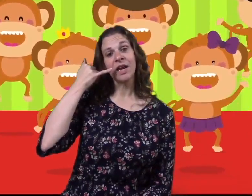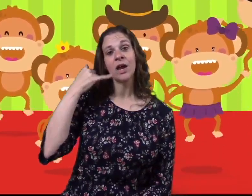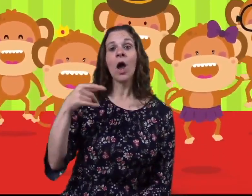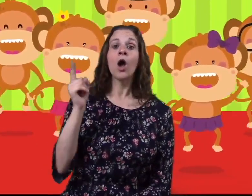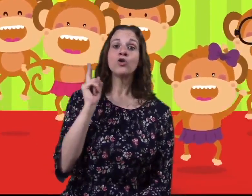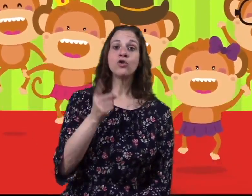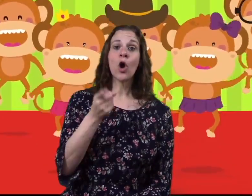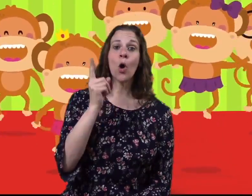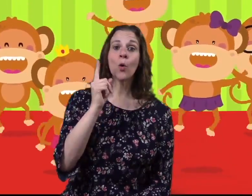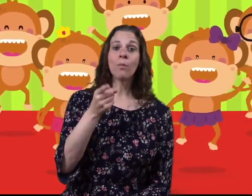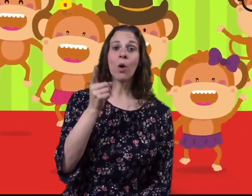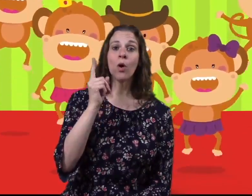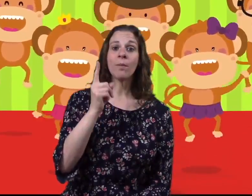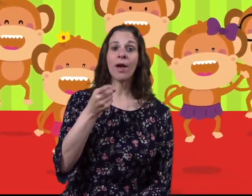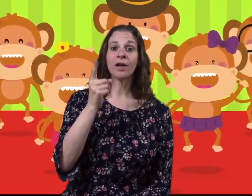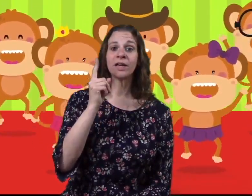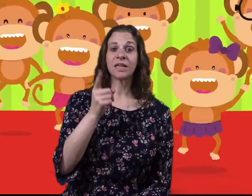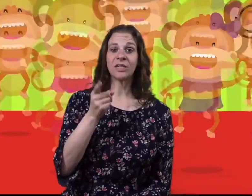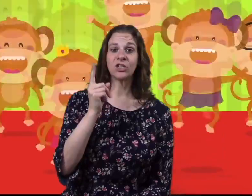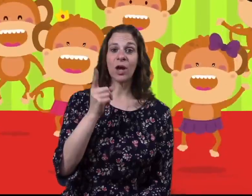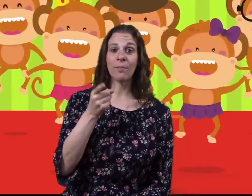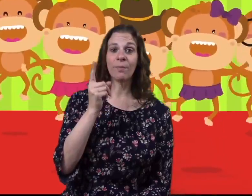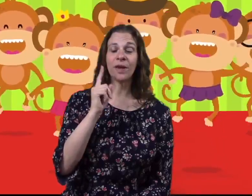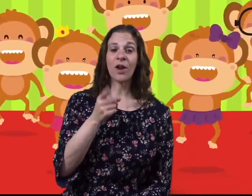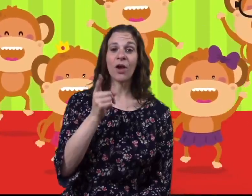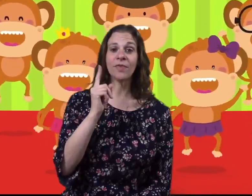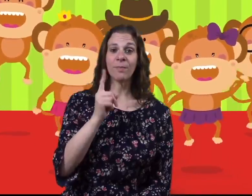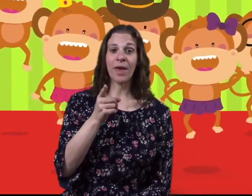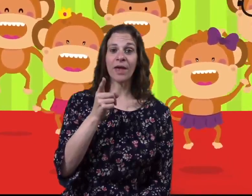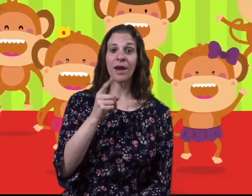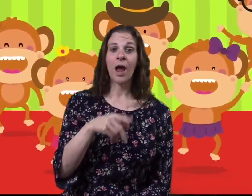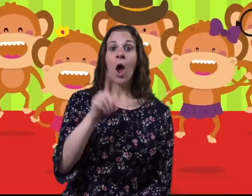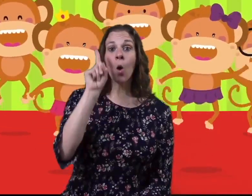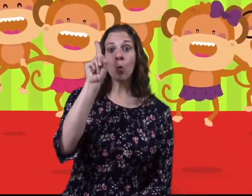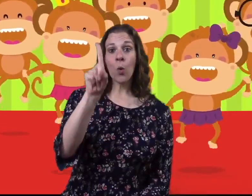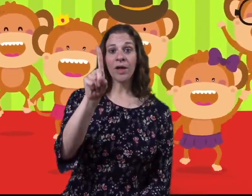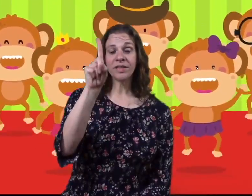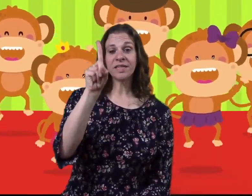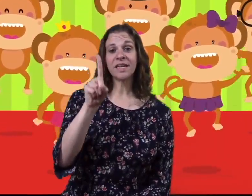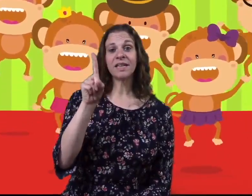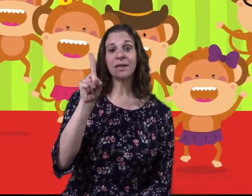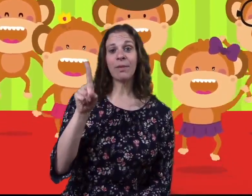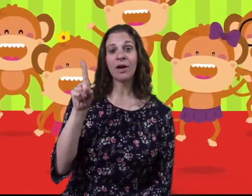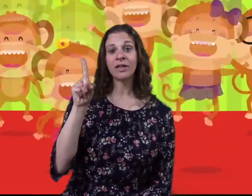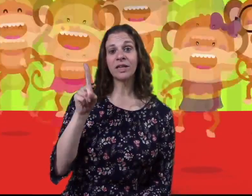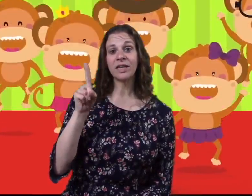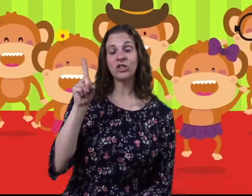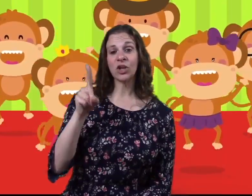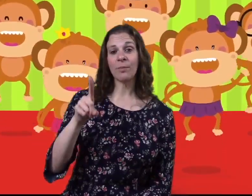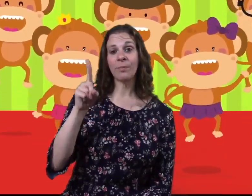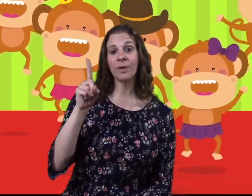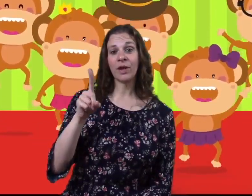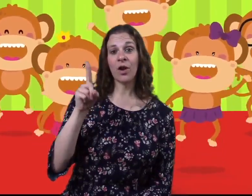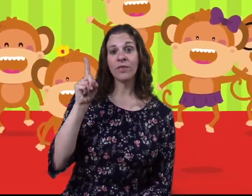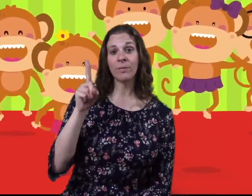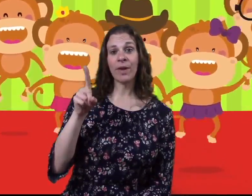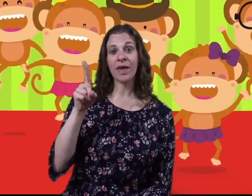no more monkeys jumping on the bed. One silly monkey jumping on the bed.